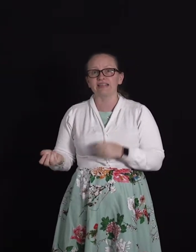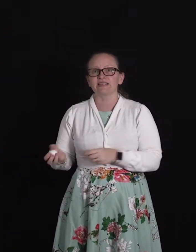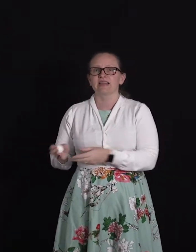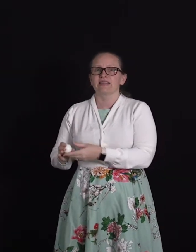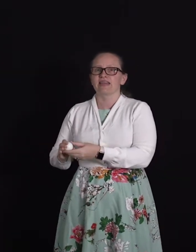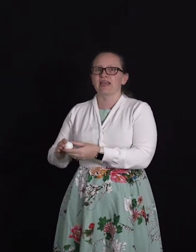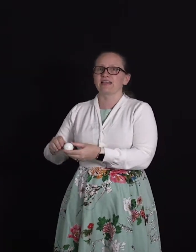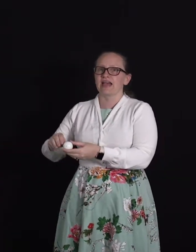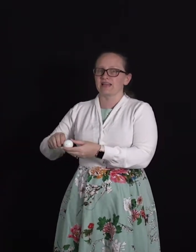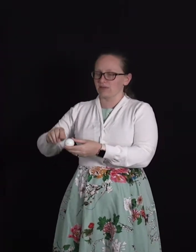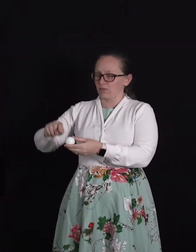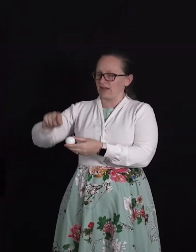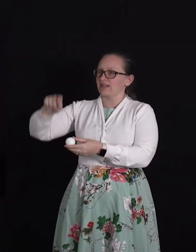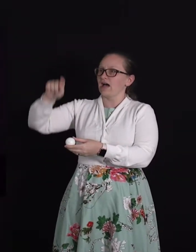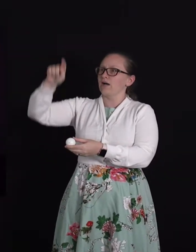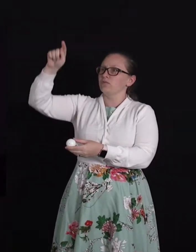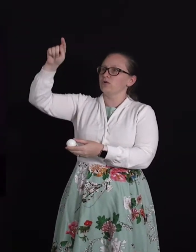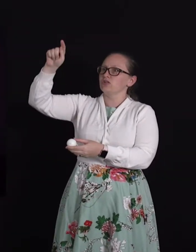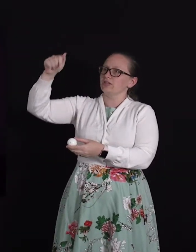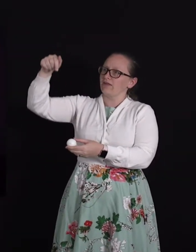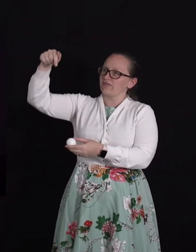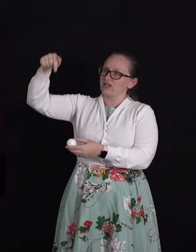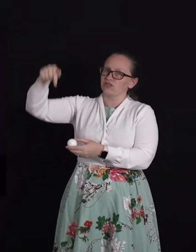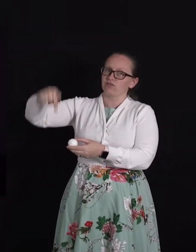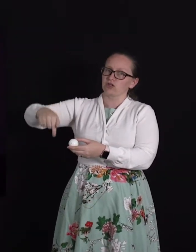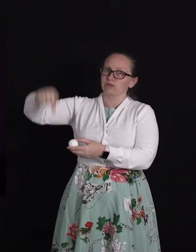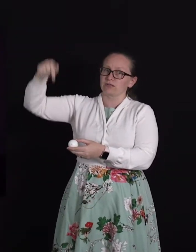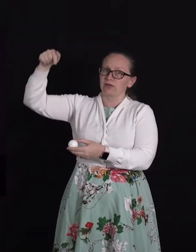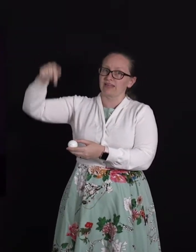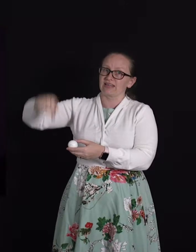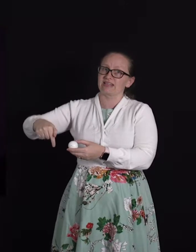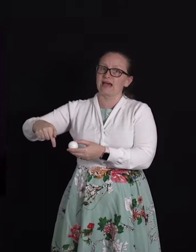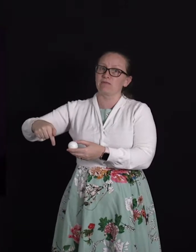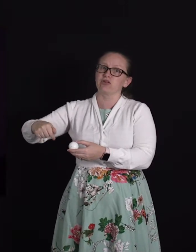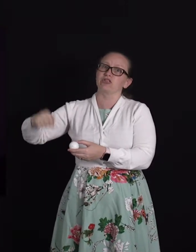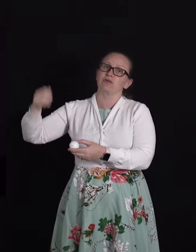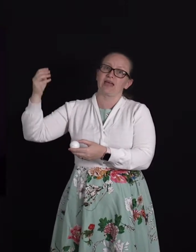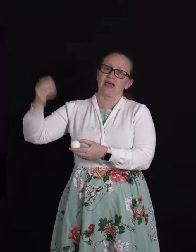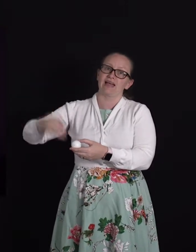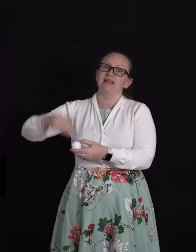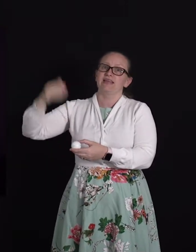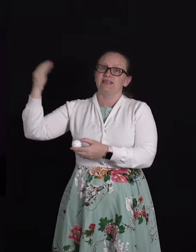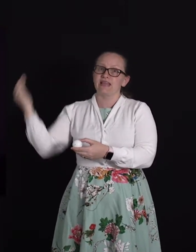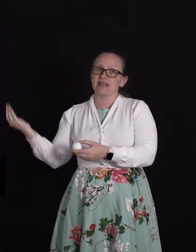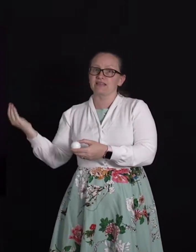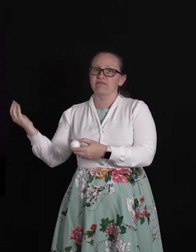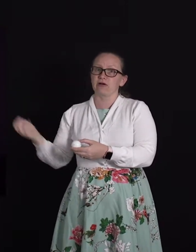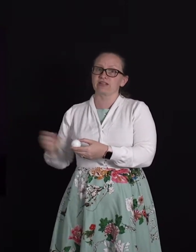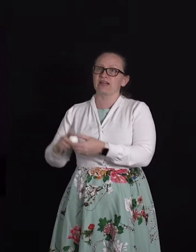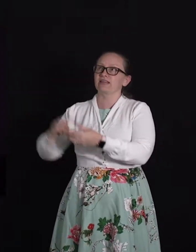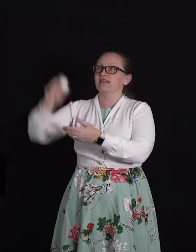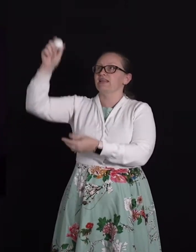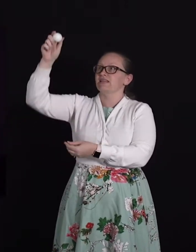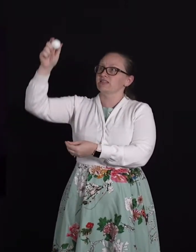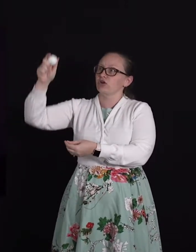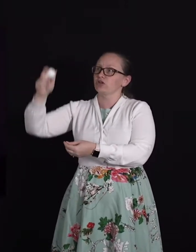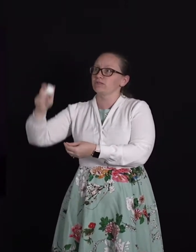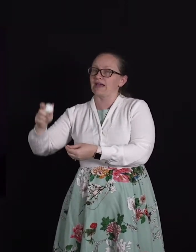then as it went upwards the gravitational force was pulling it downwards so we had negative work done and then as it goes back